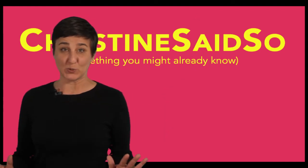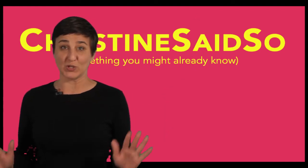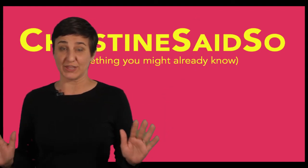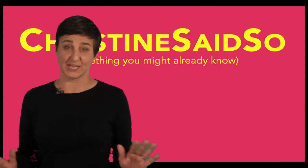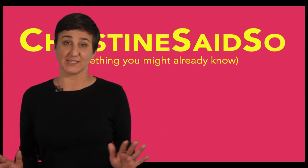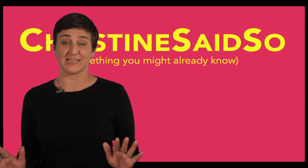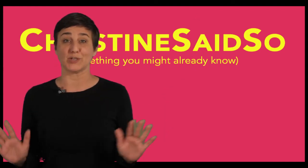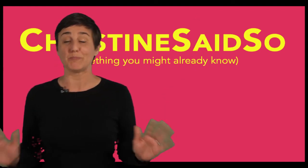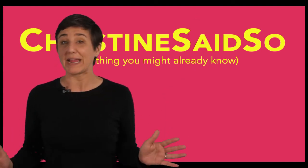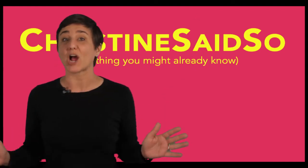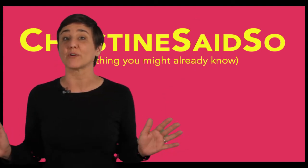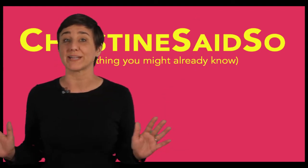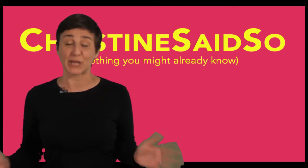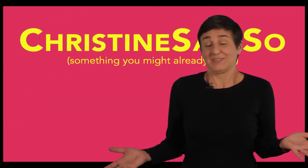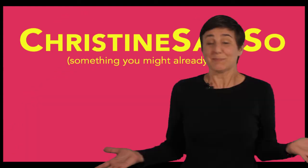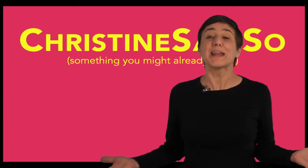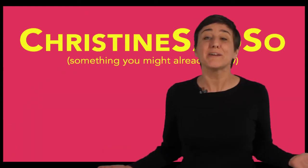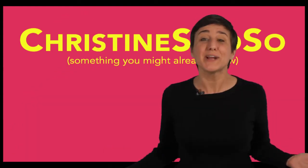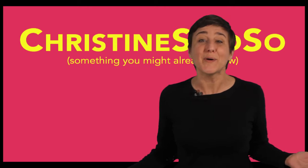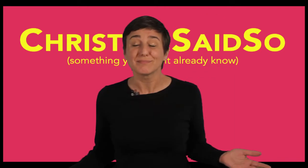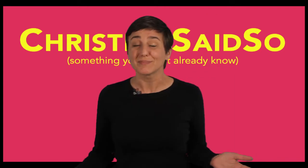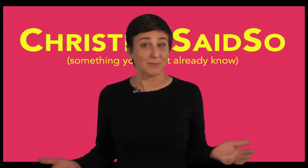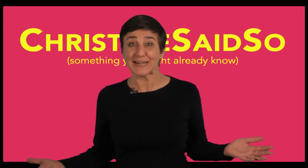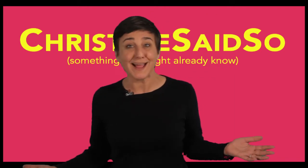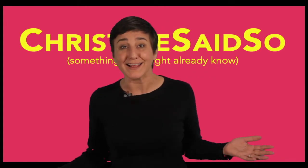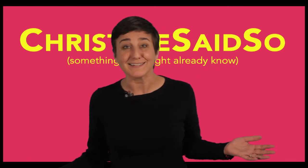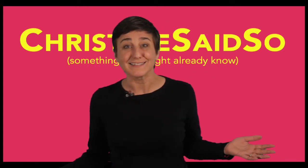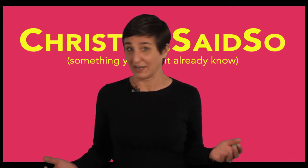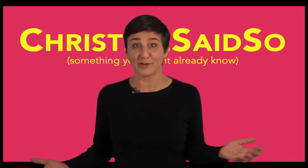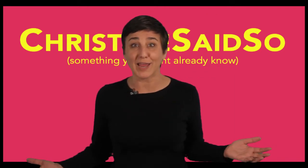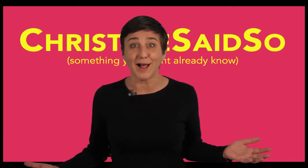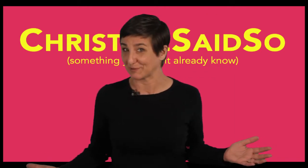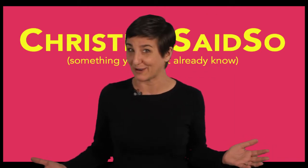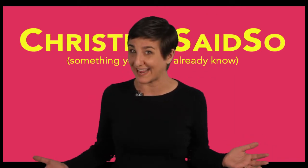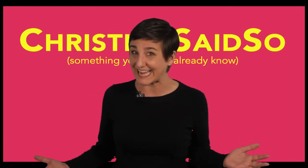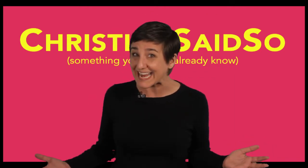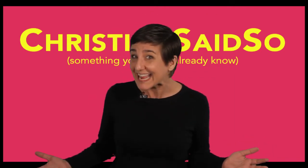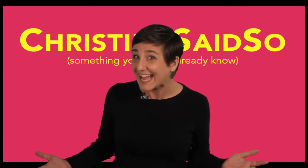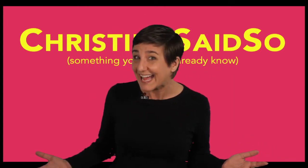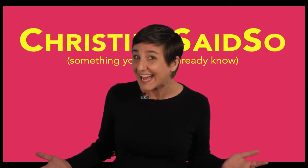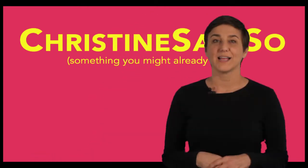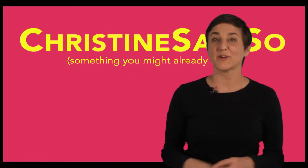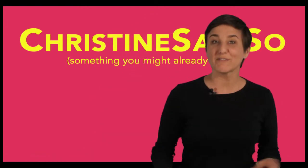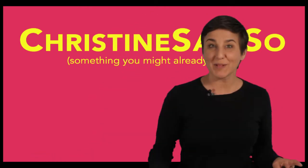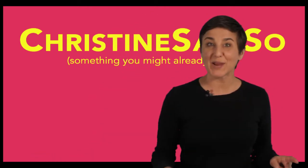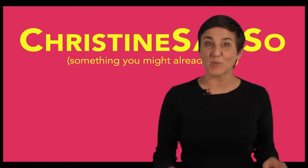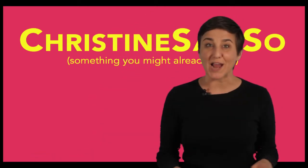things that you might already know. You might already know them. You might not. Here they come. Ready? If you're ever playing rock,